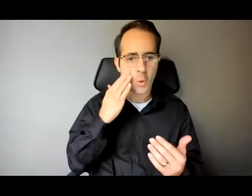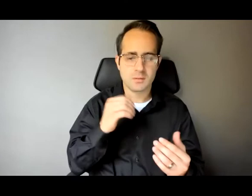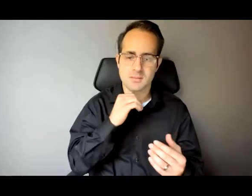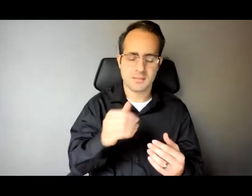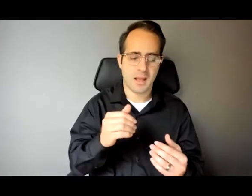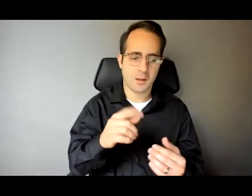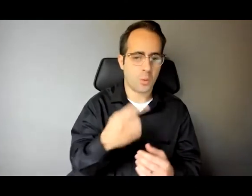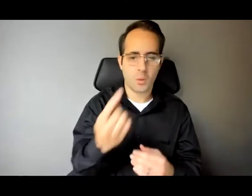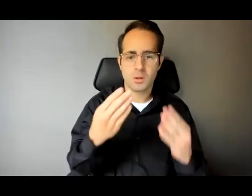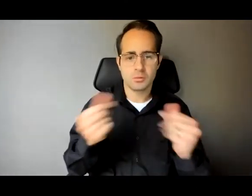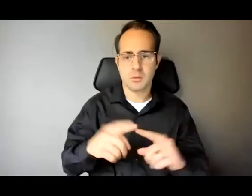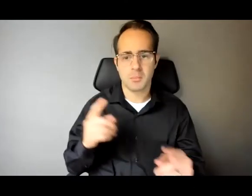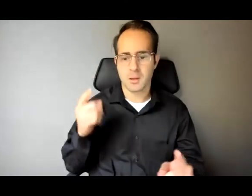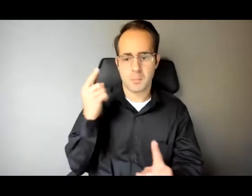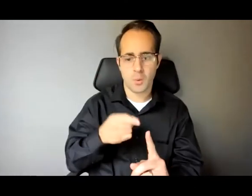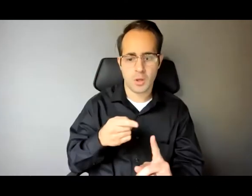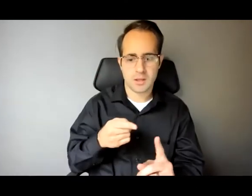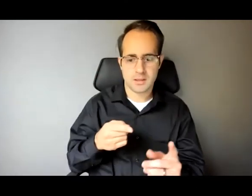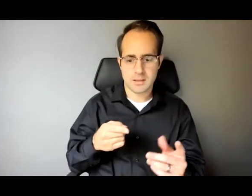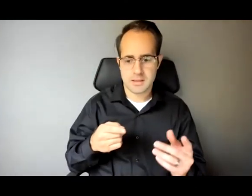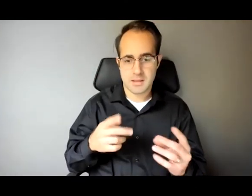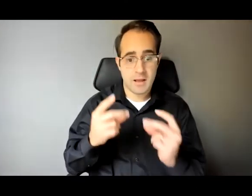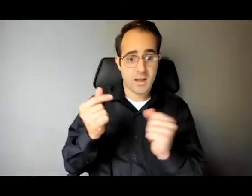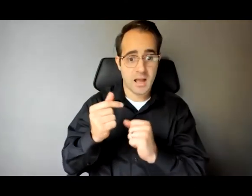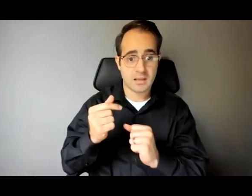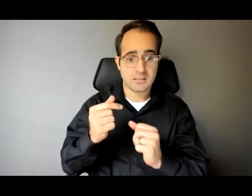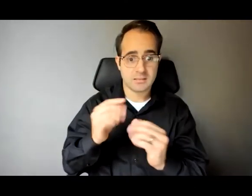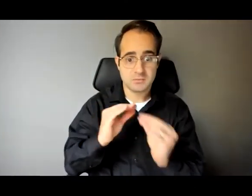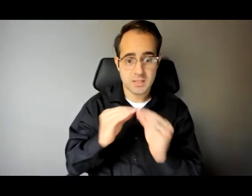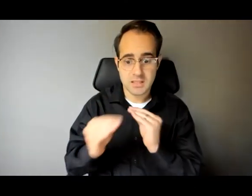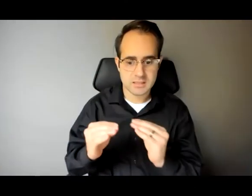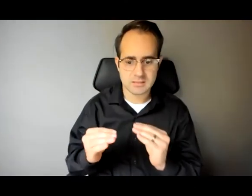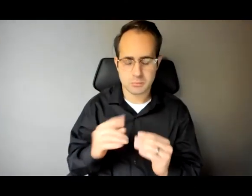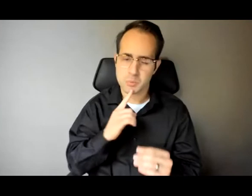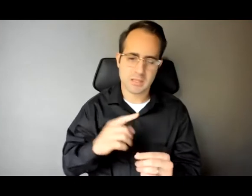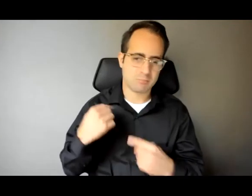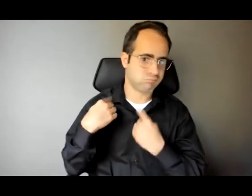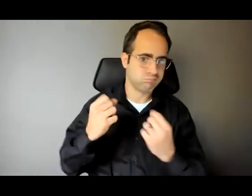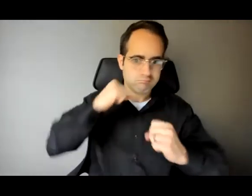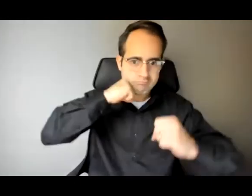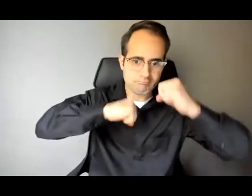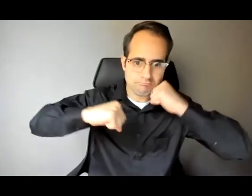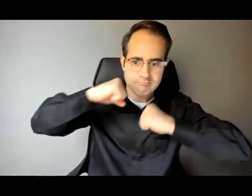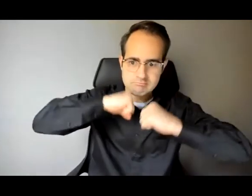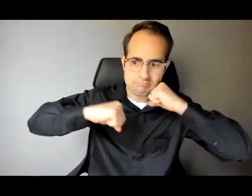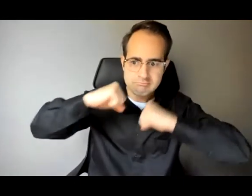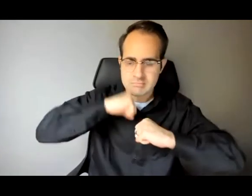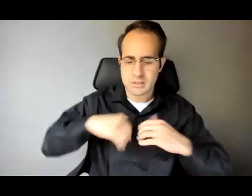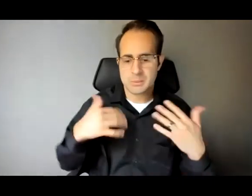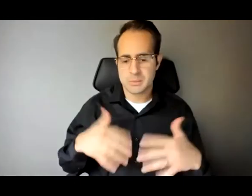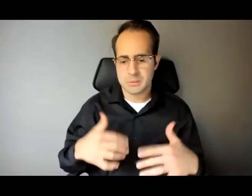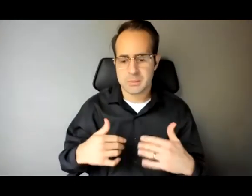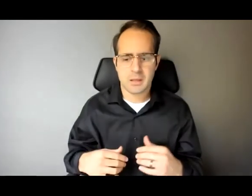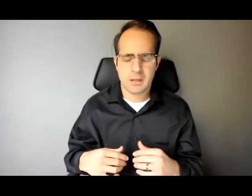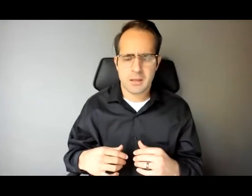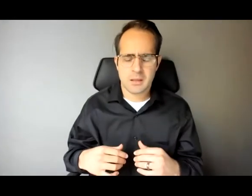a long time to get here death by a million cuts but I but I genuinely think you know